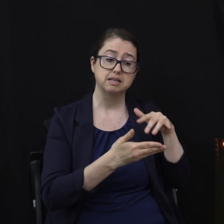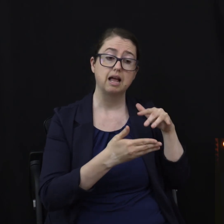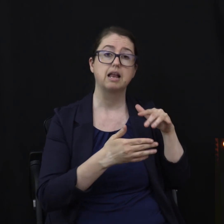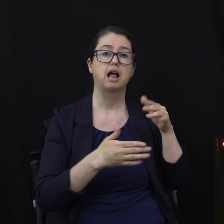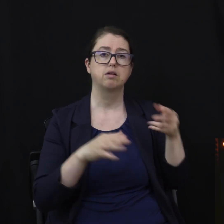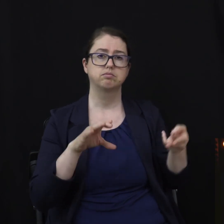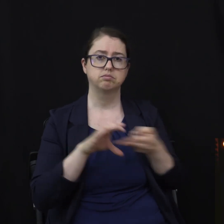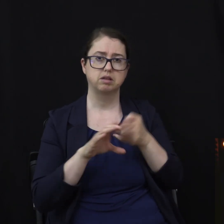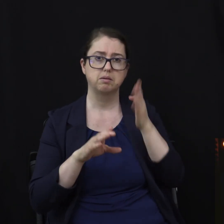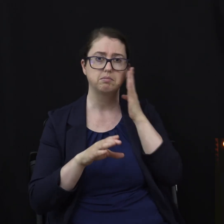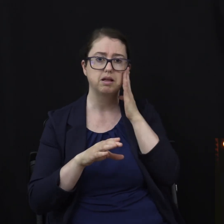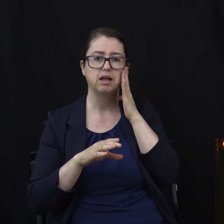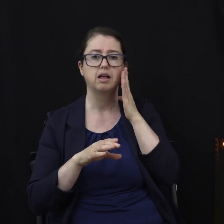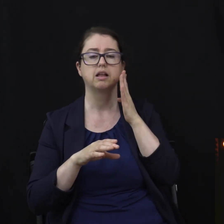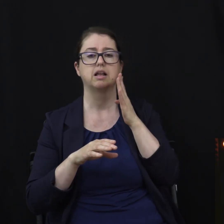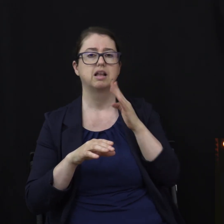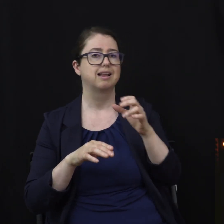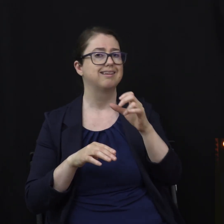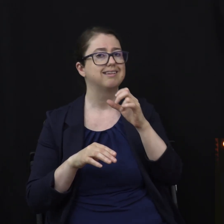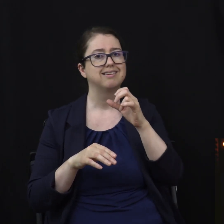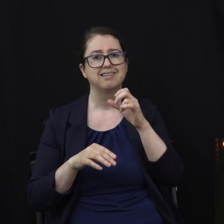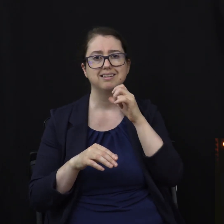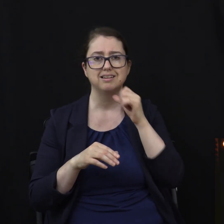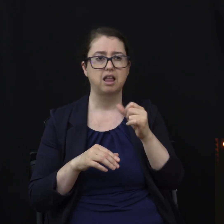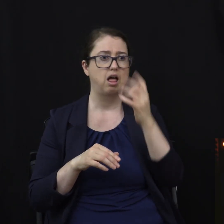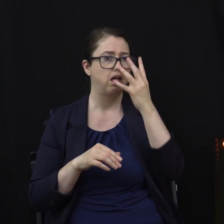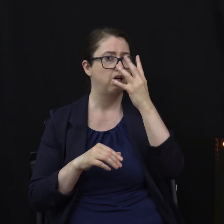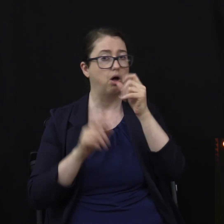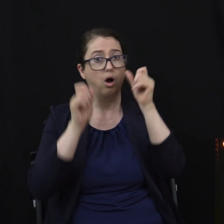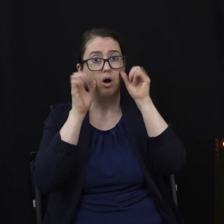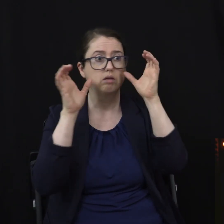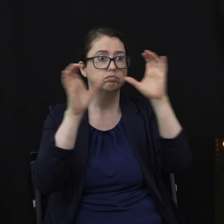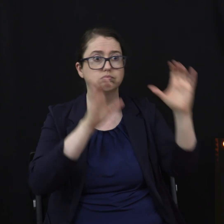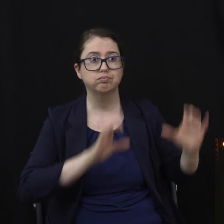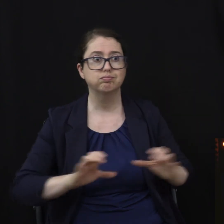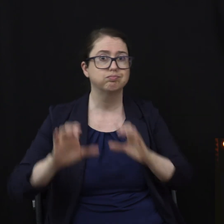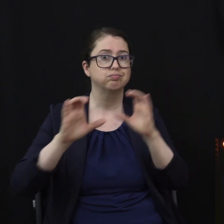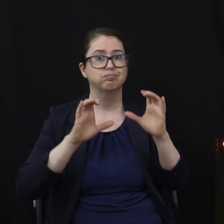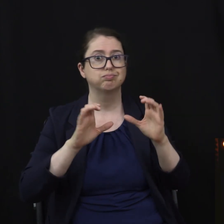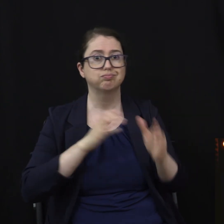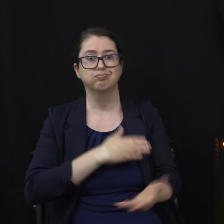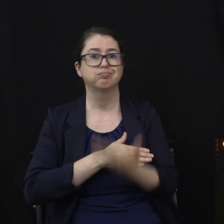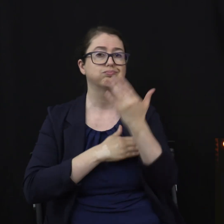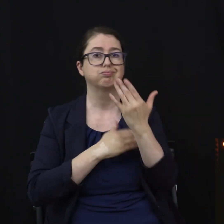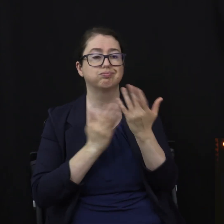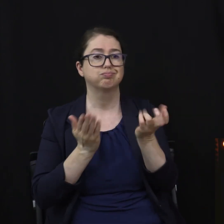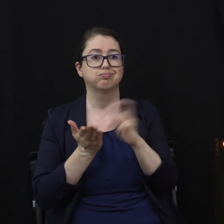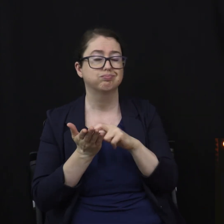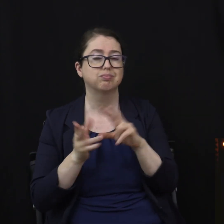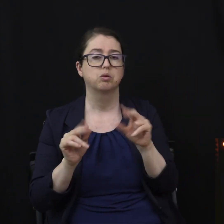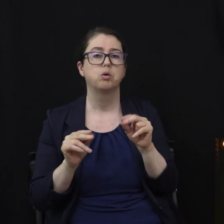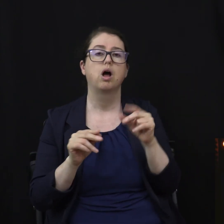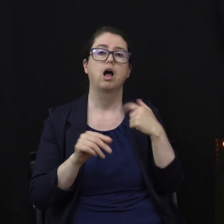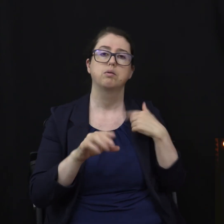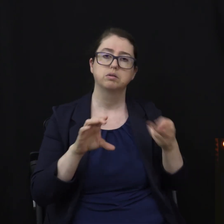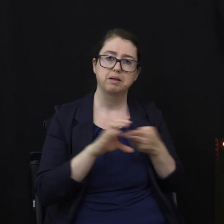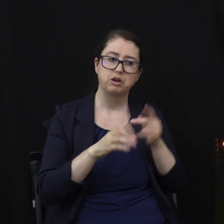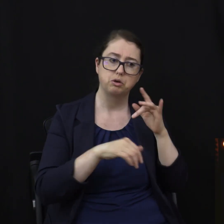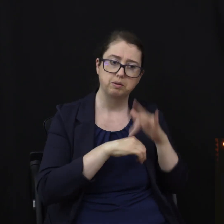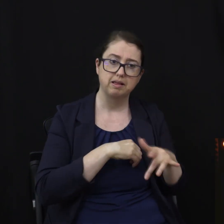all-nighter and drinking, you know, caffeinated beverages and being tired the next day. I would go to bed early. I would get up early to continue